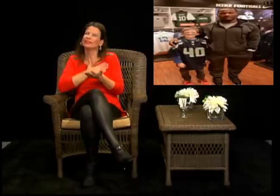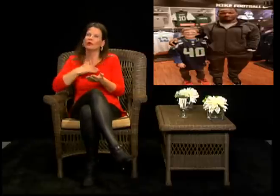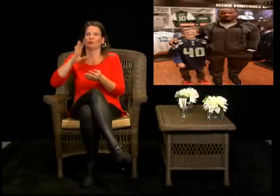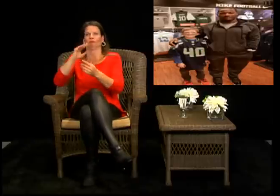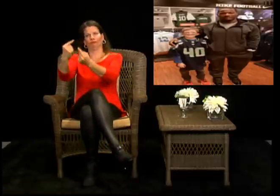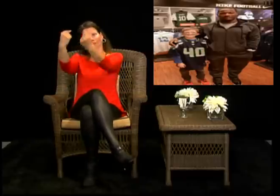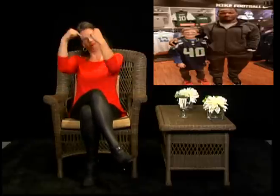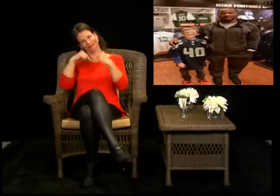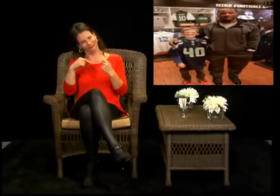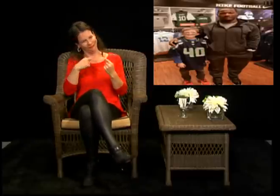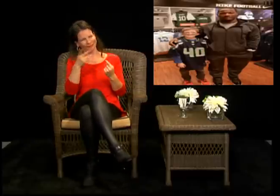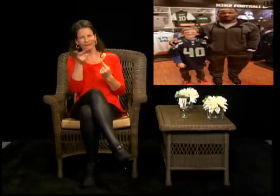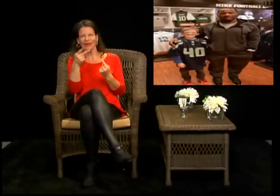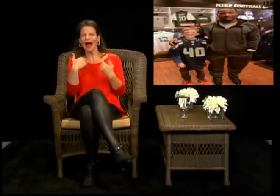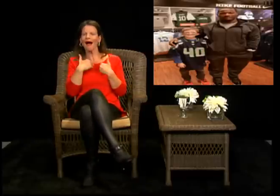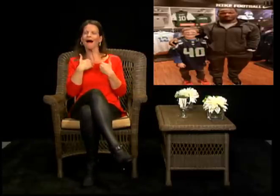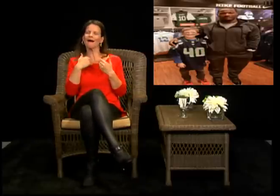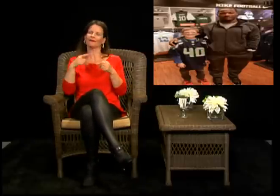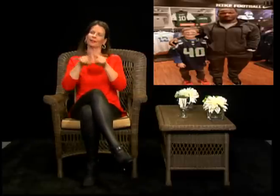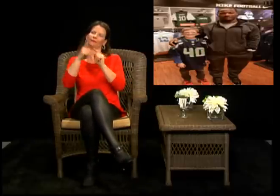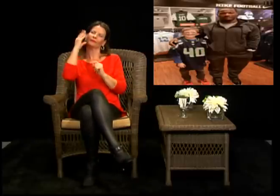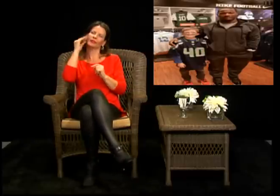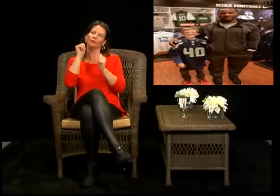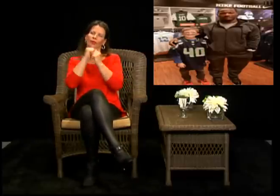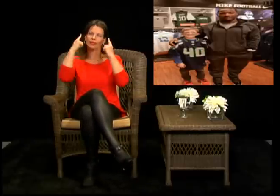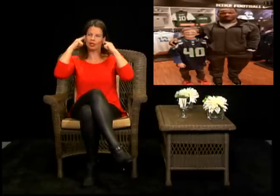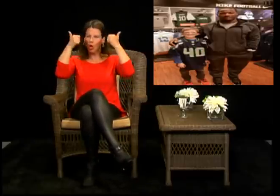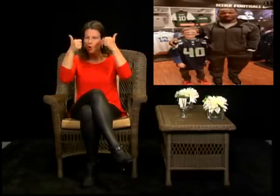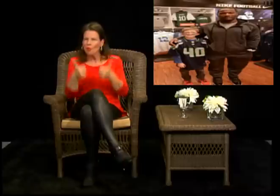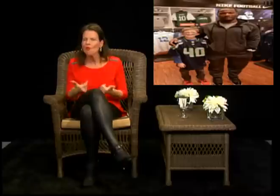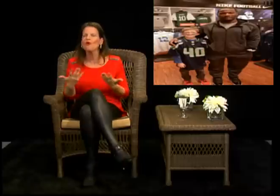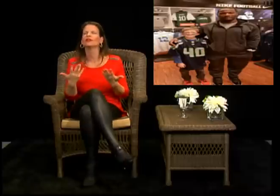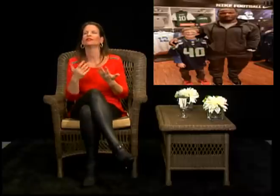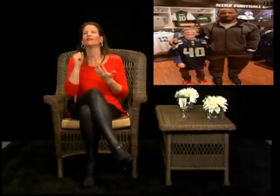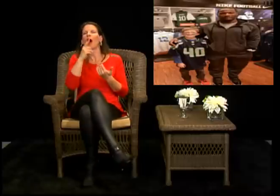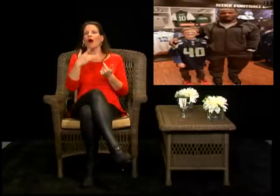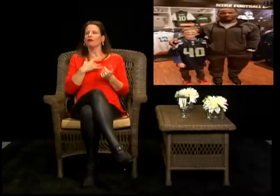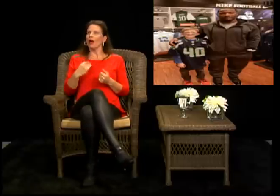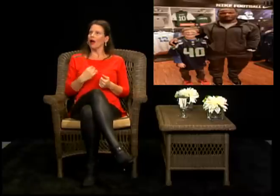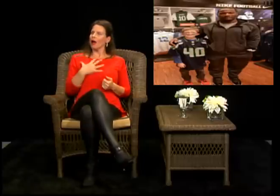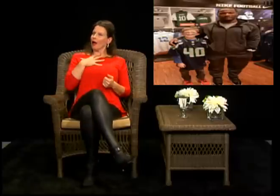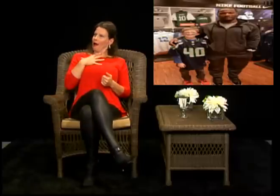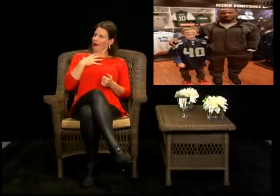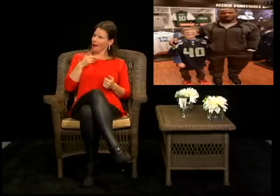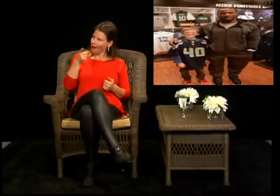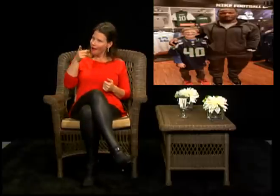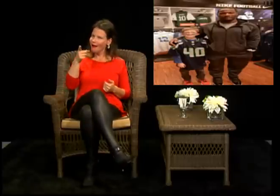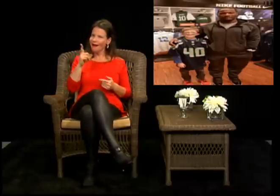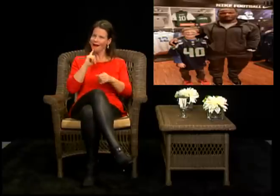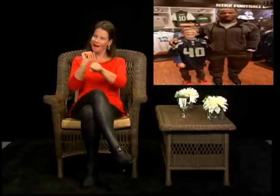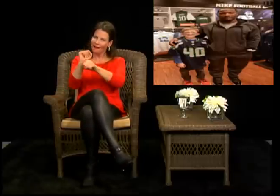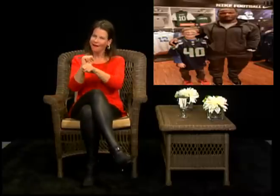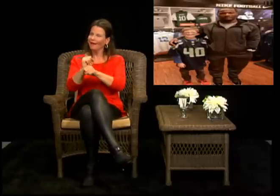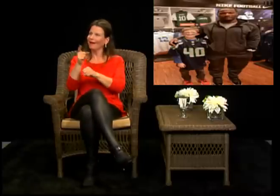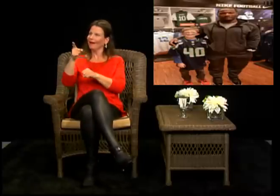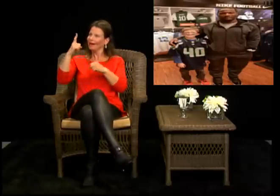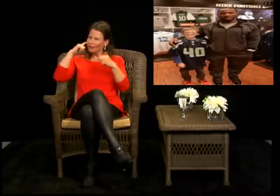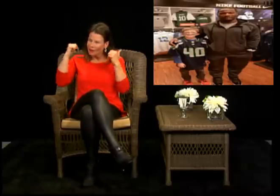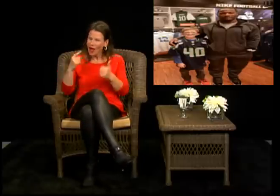this one deaf boy wrote him a letter saying, you know, I'm experiencing hearing loss. Um, you know, my dream is to